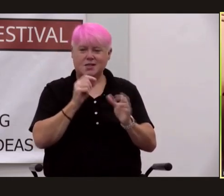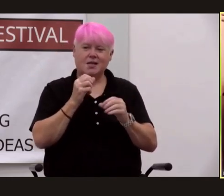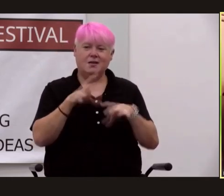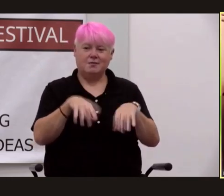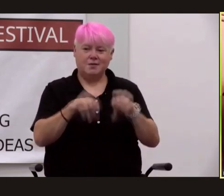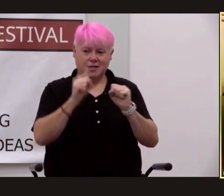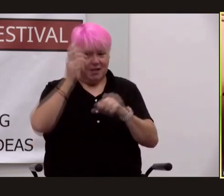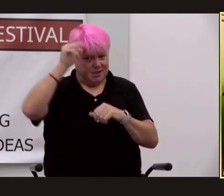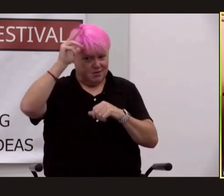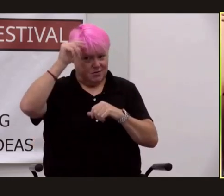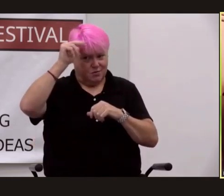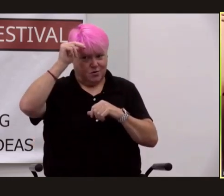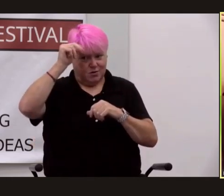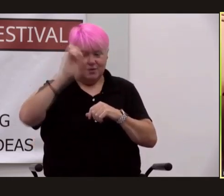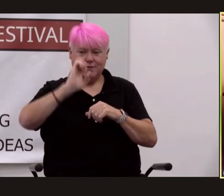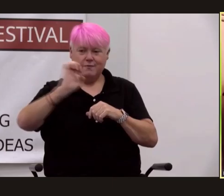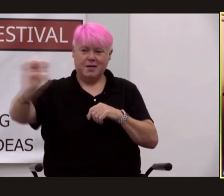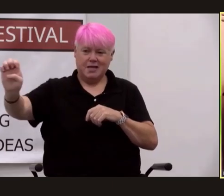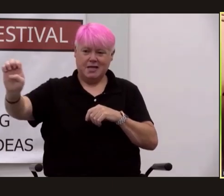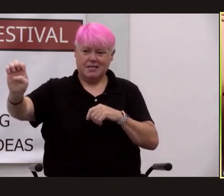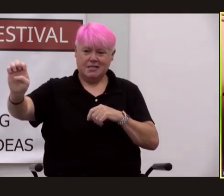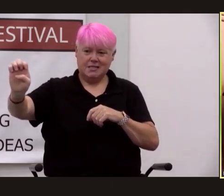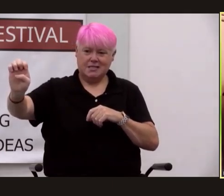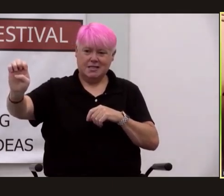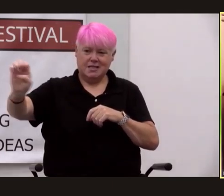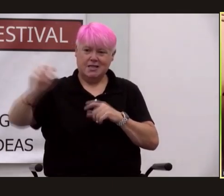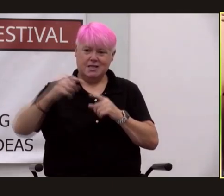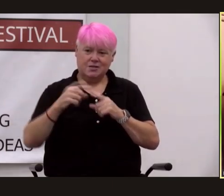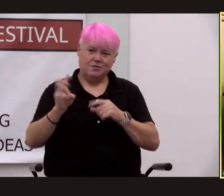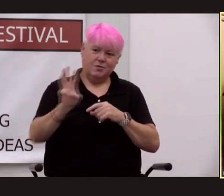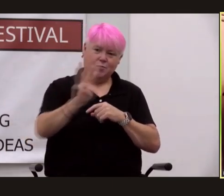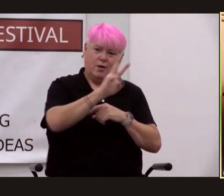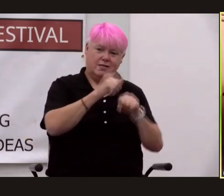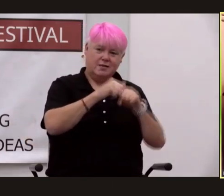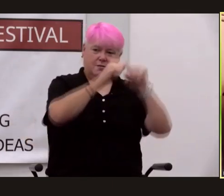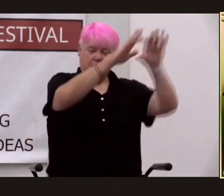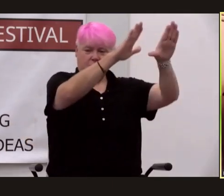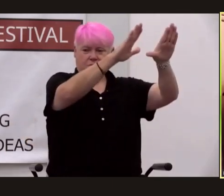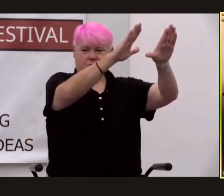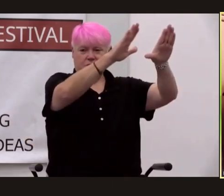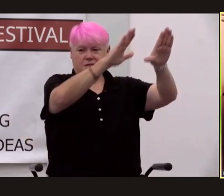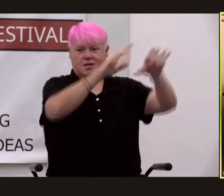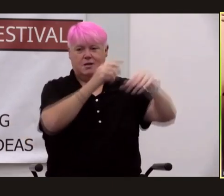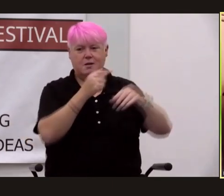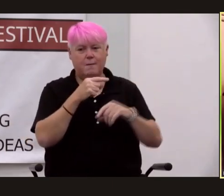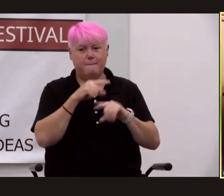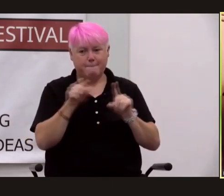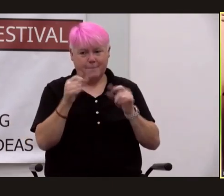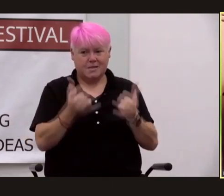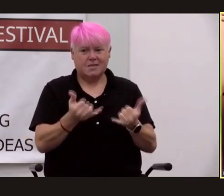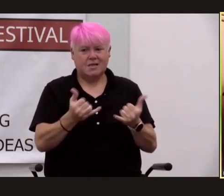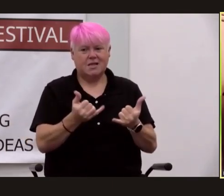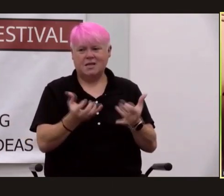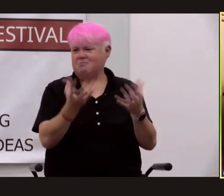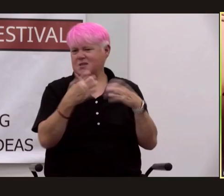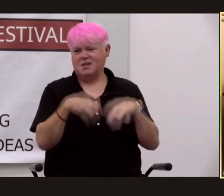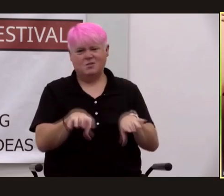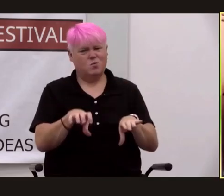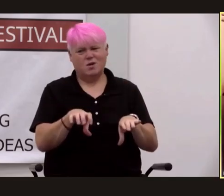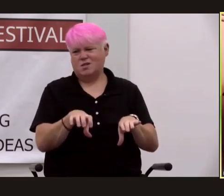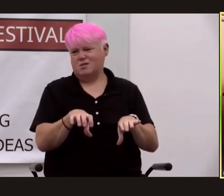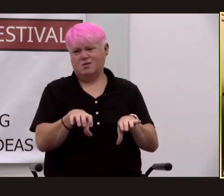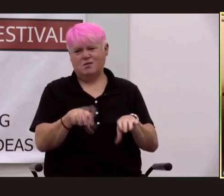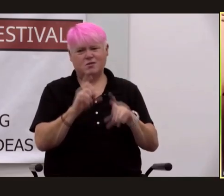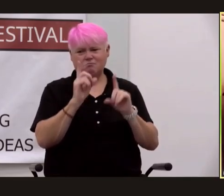east end of santa fe west toward the mountain trails but today he didn't want to bother with off-site